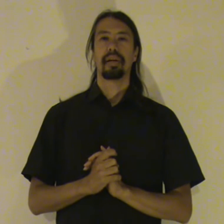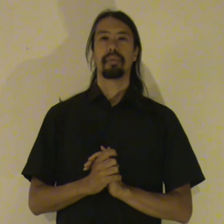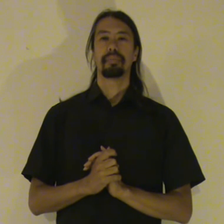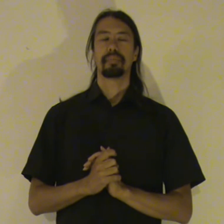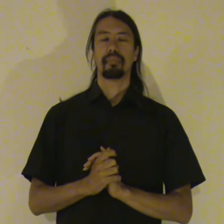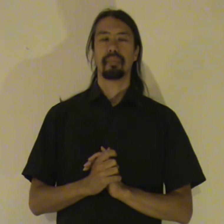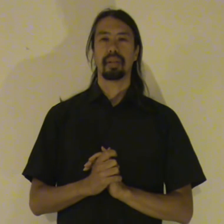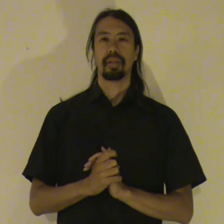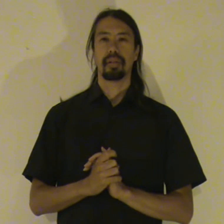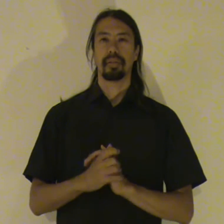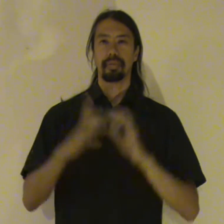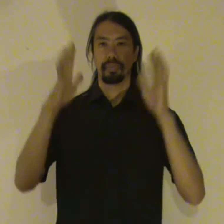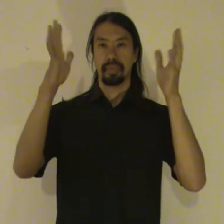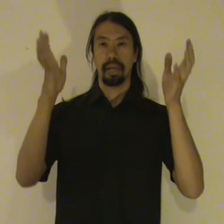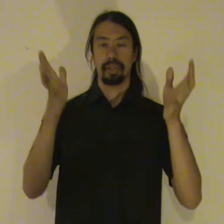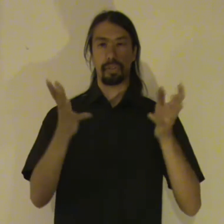imagery.